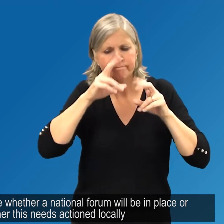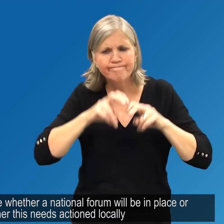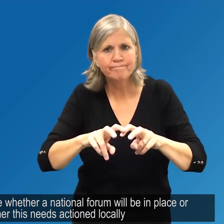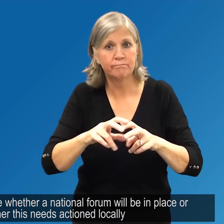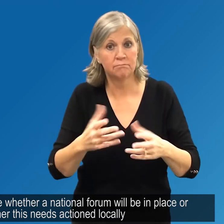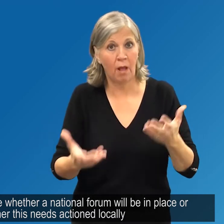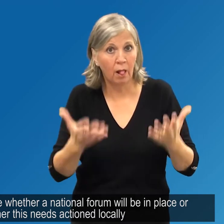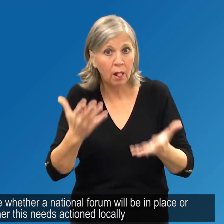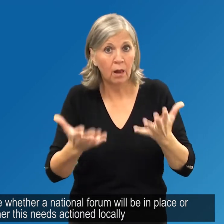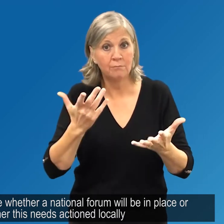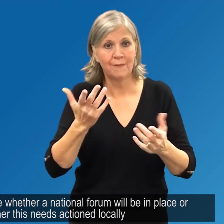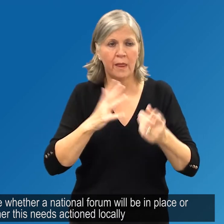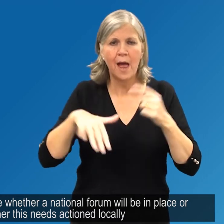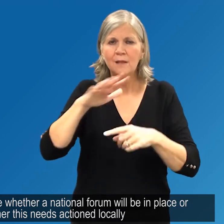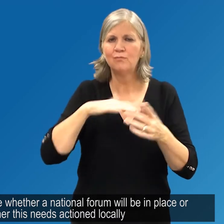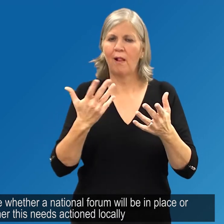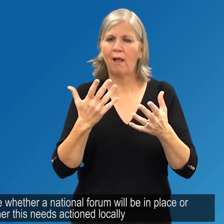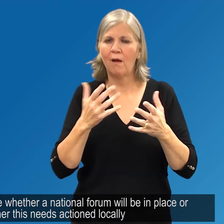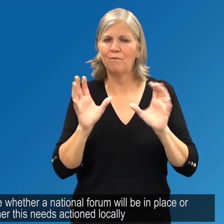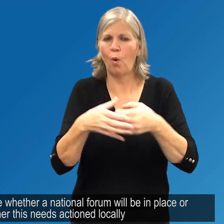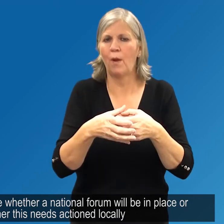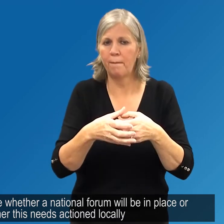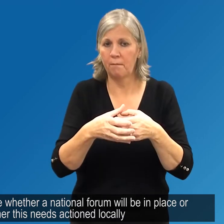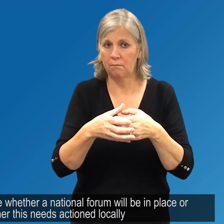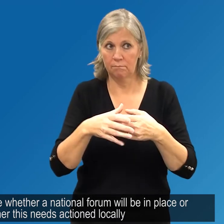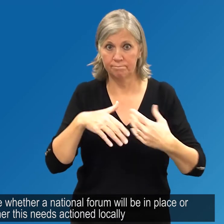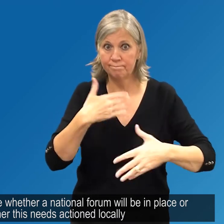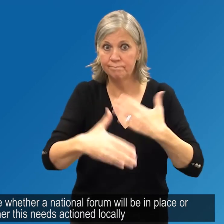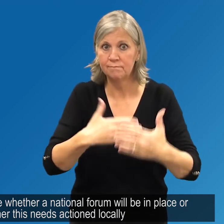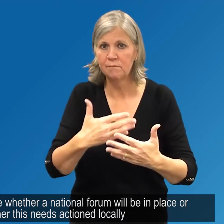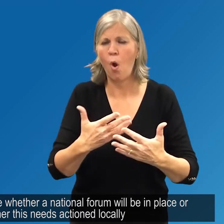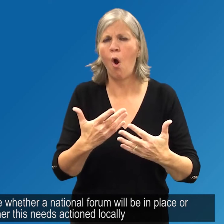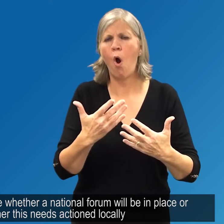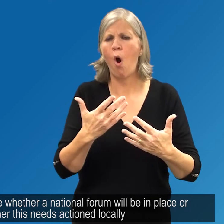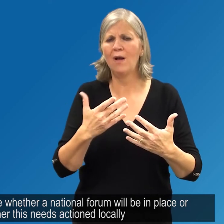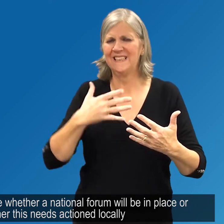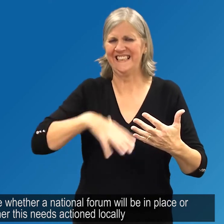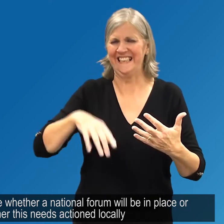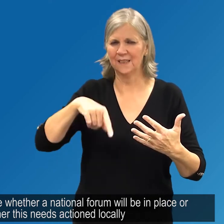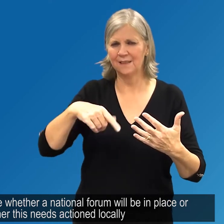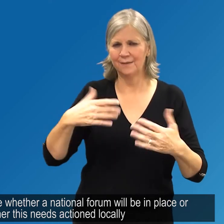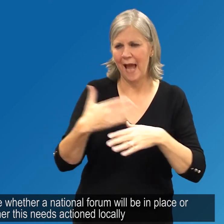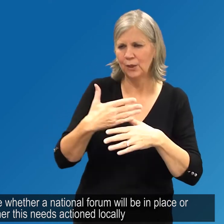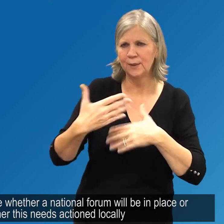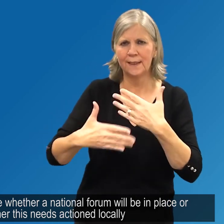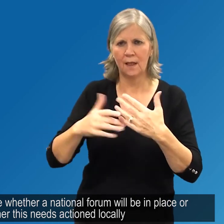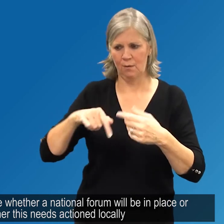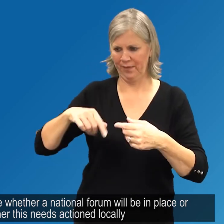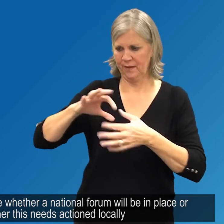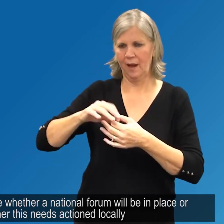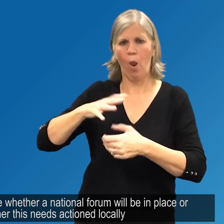Actions.-actions. Explore whether a national forum will be in place or whether this needs actioned locally.